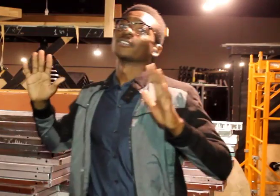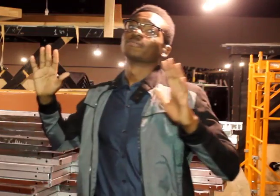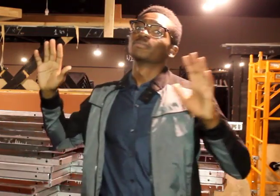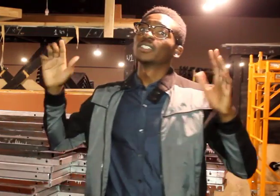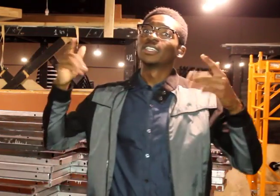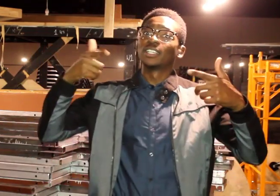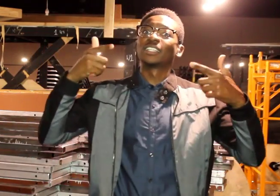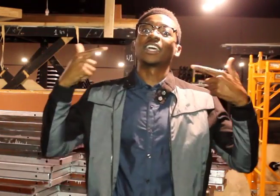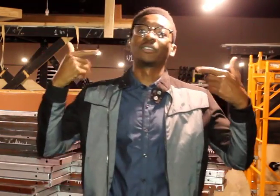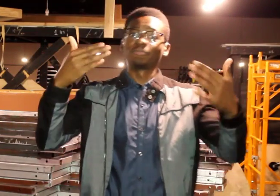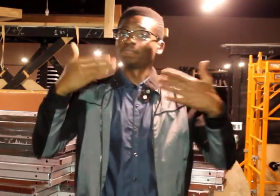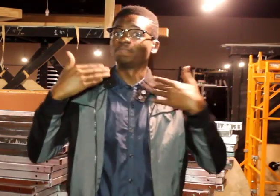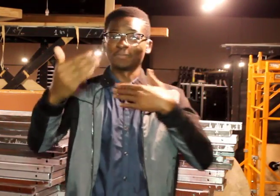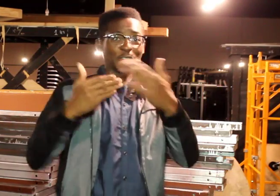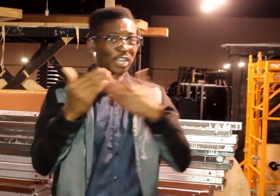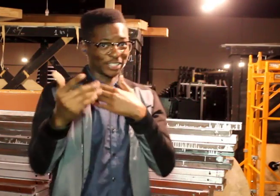It was God. All right.